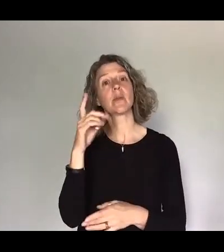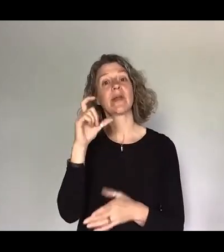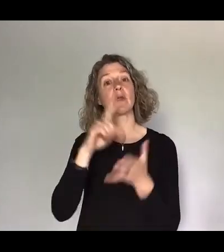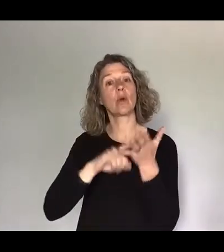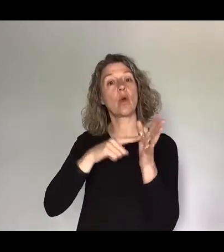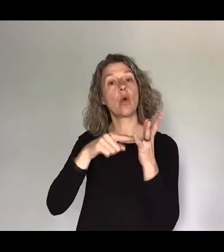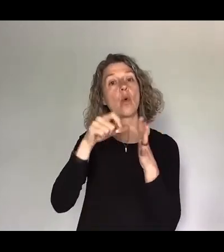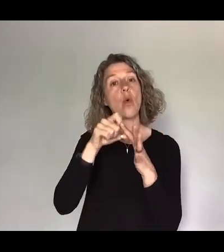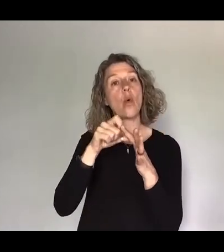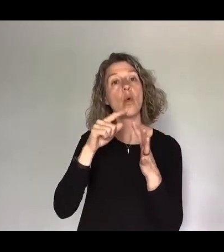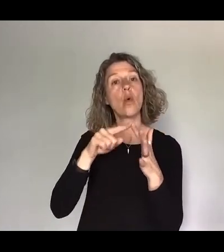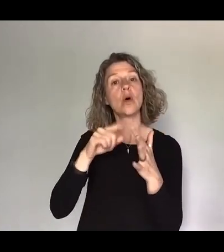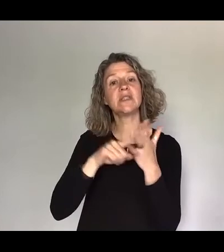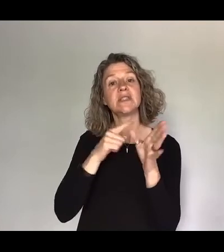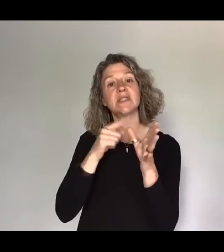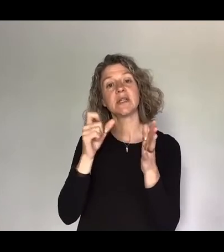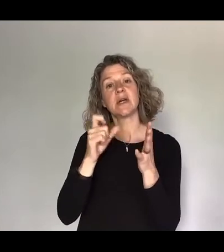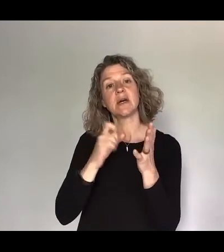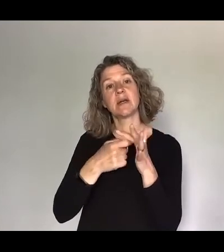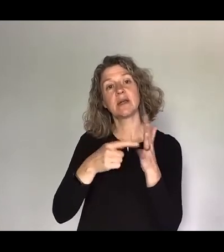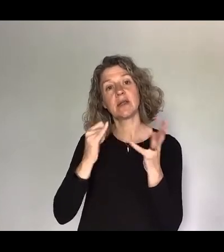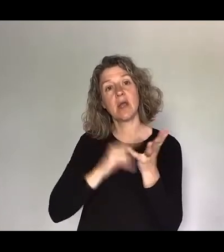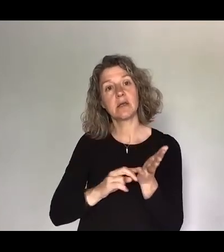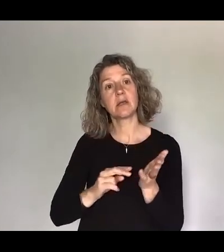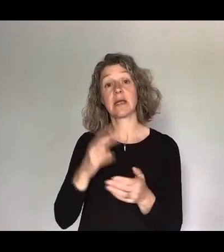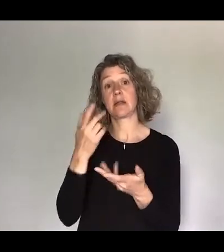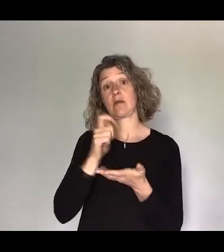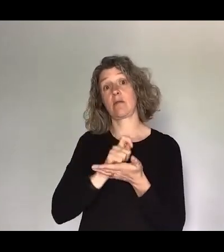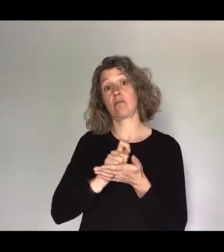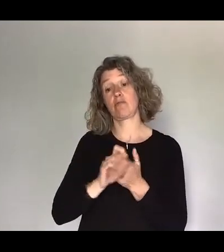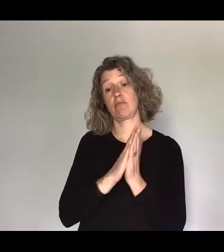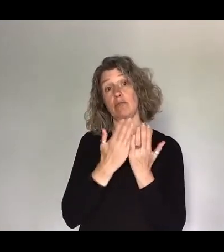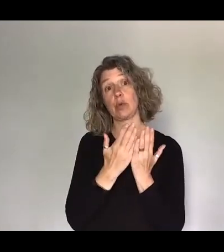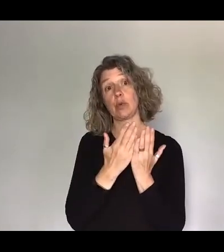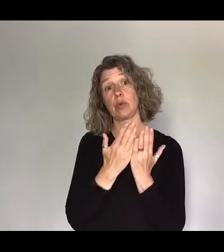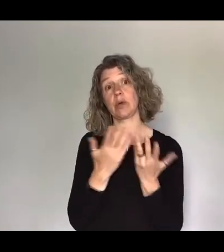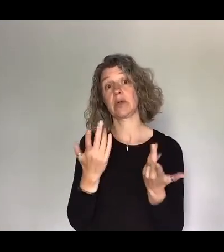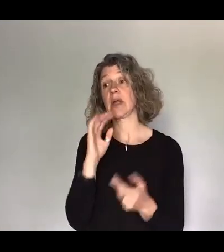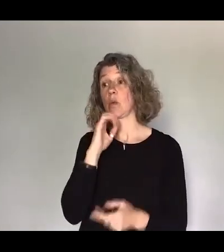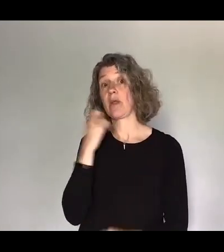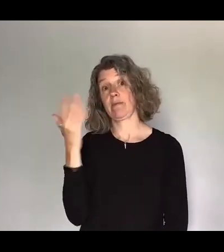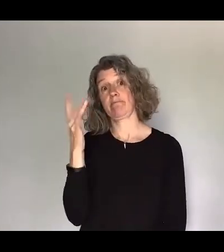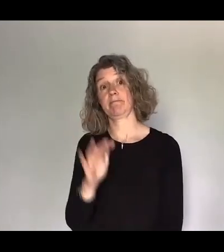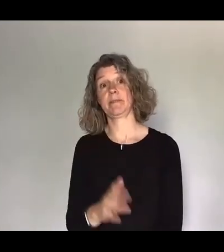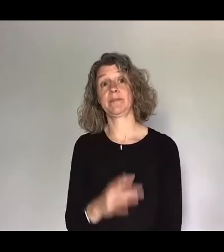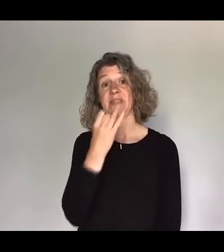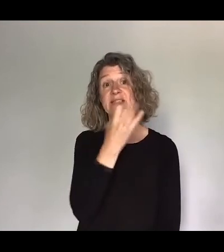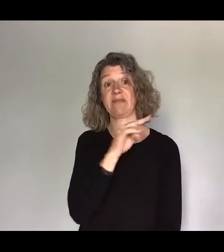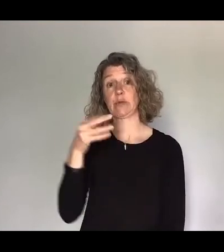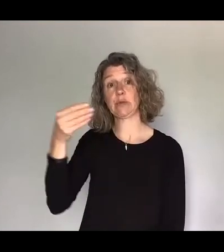spoken before you at HTB. on the clergy team, and he's written a book called From Guns to God. So he's going to come and speak to us there. 7 till 9pm, HTB On The Square on